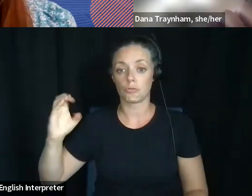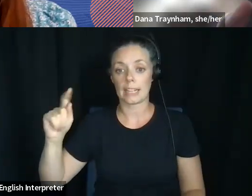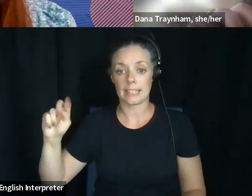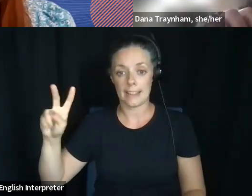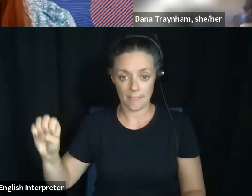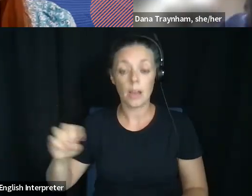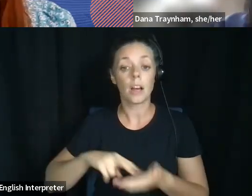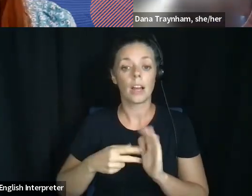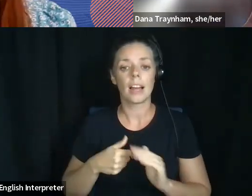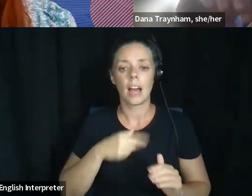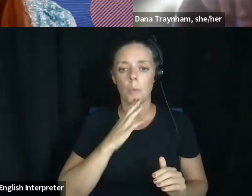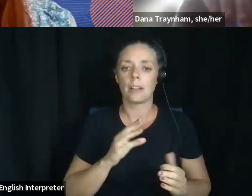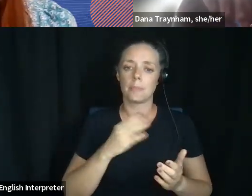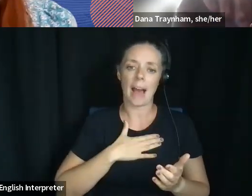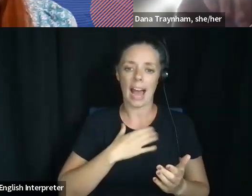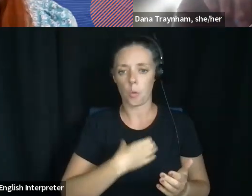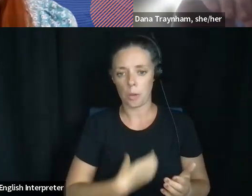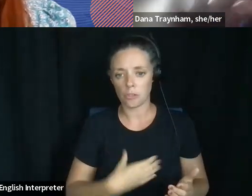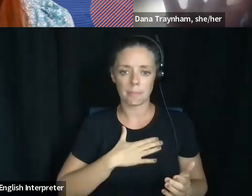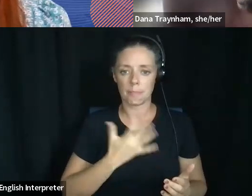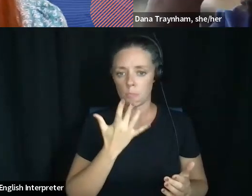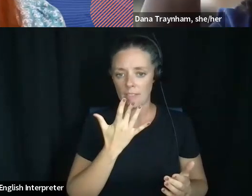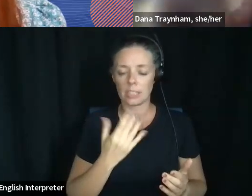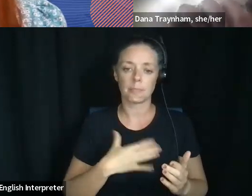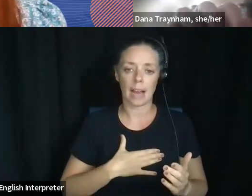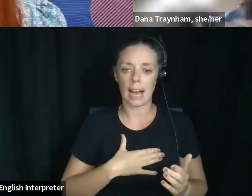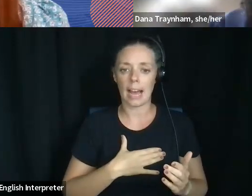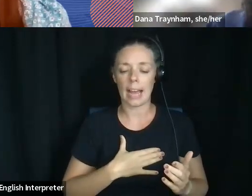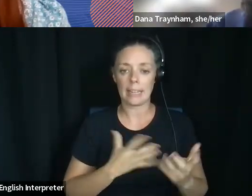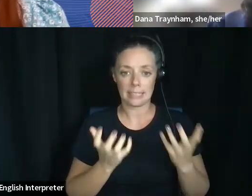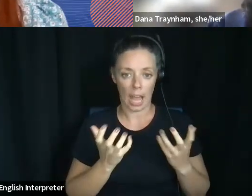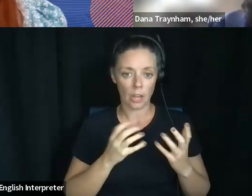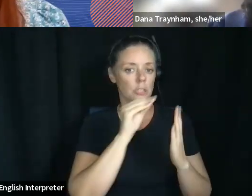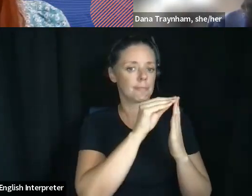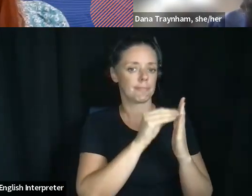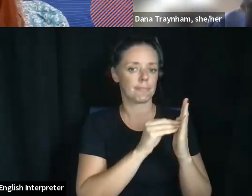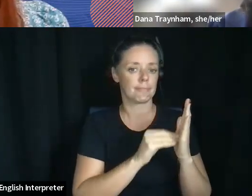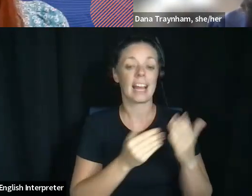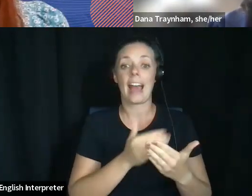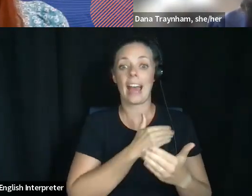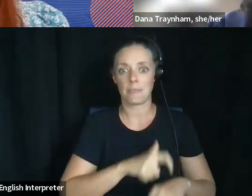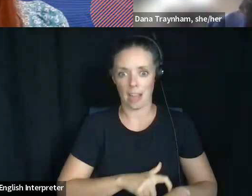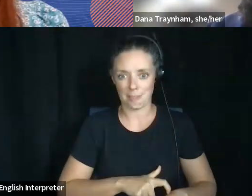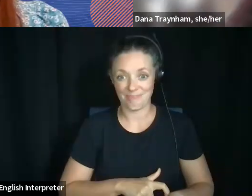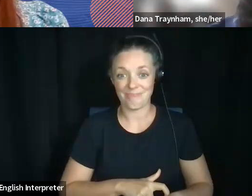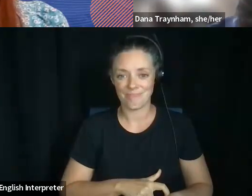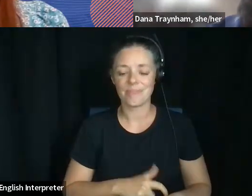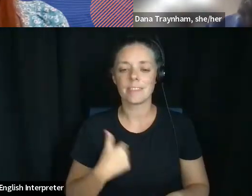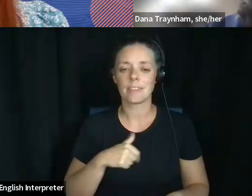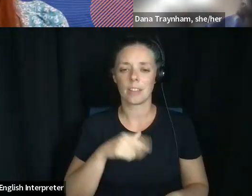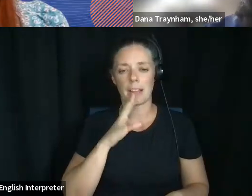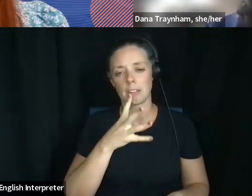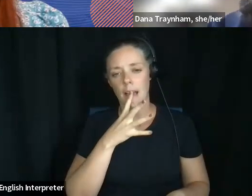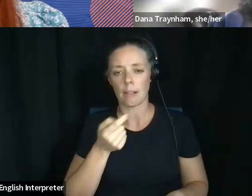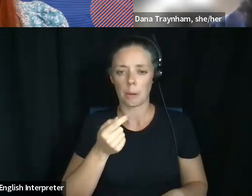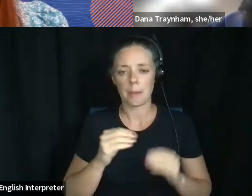wishes, my preferences, and my desires in writing ahead of time. And we're going to talk a little bit more